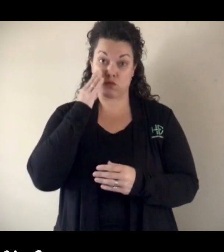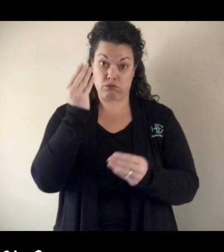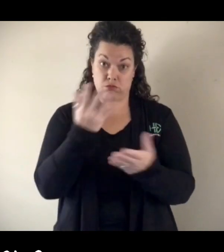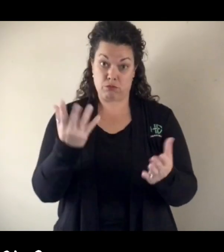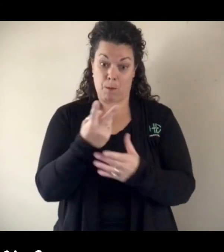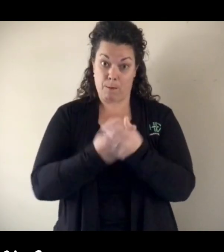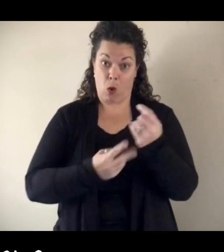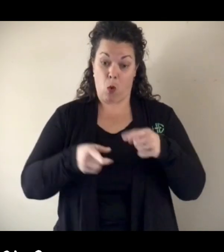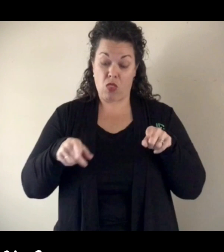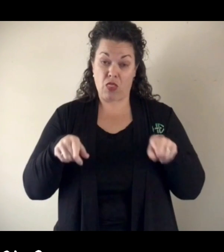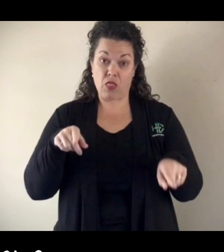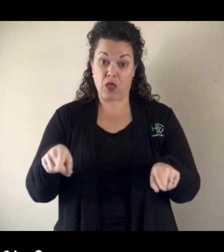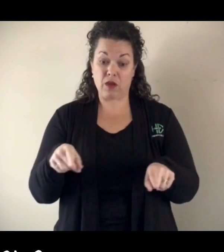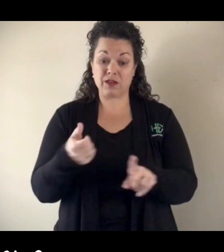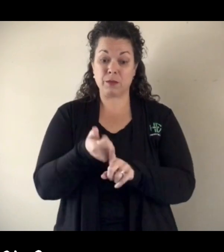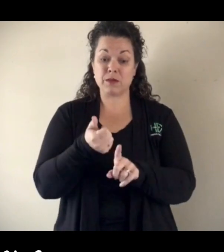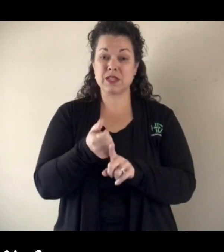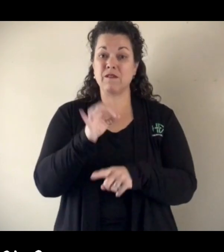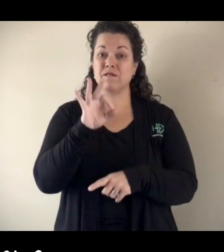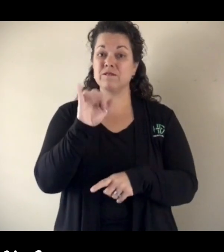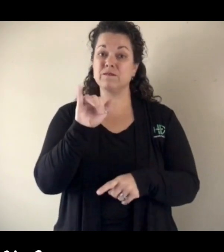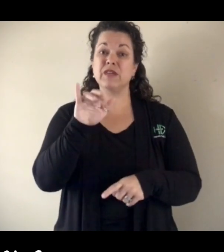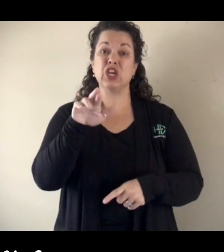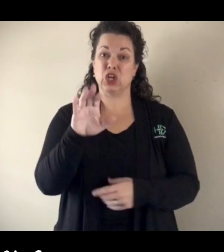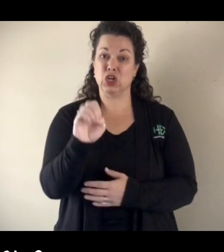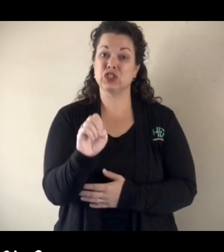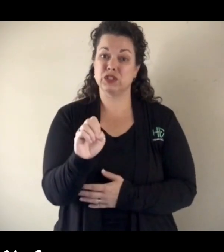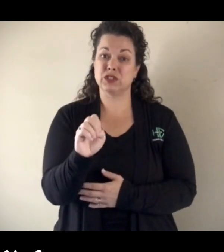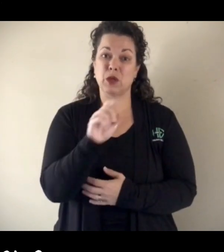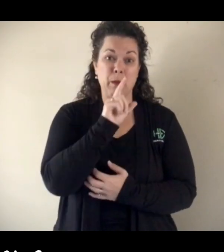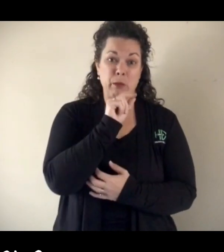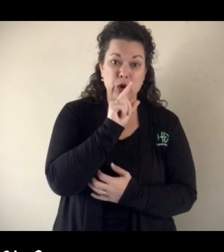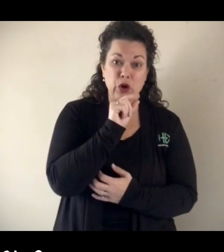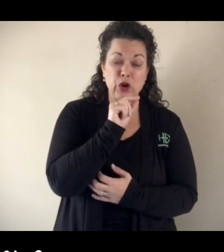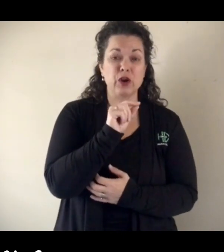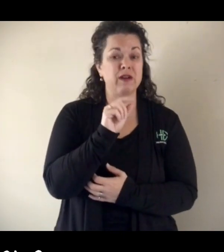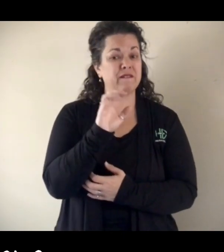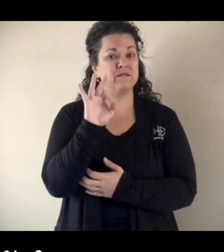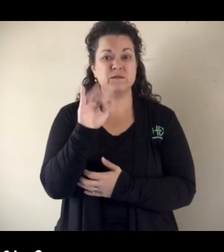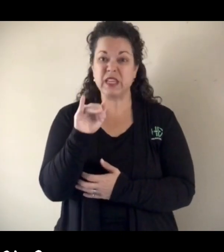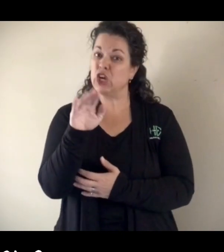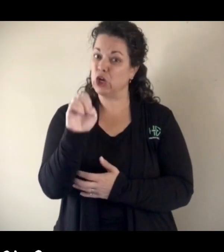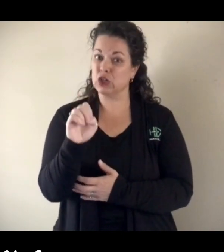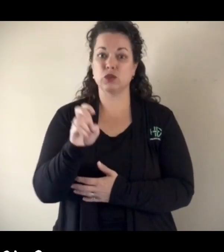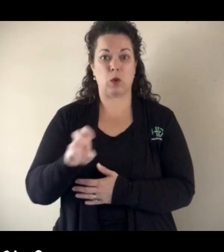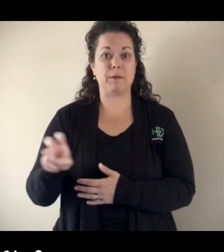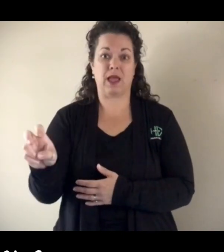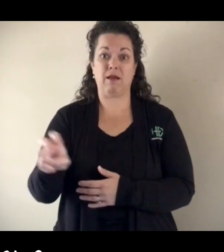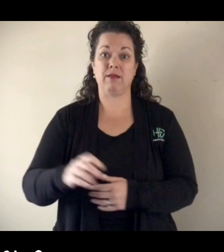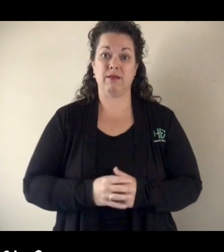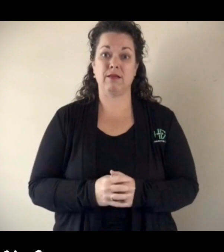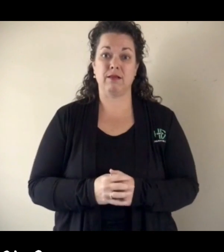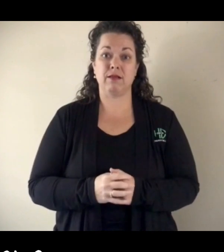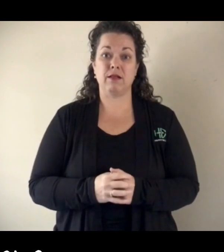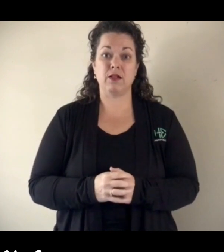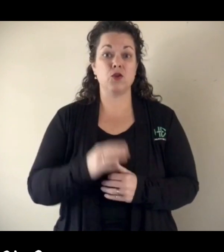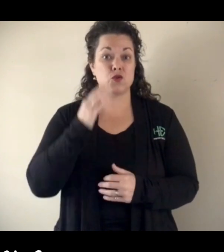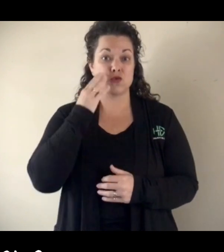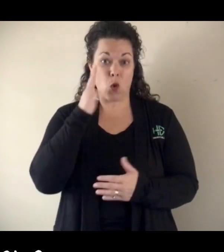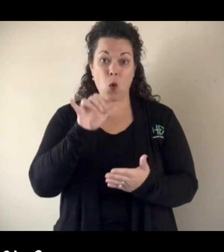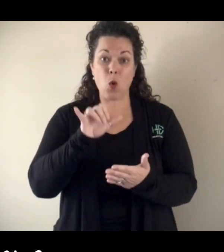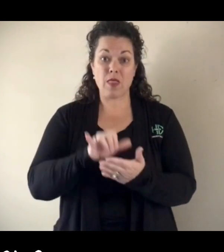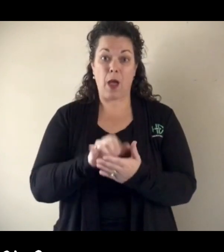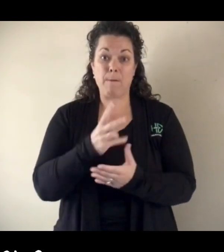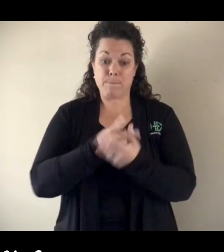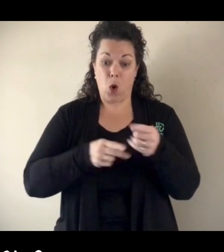rattlesnake is that they are fierce bird, a fierce bird, a fierce reptile. And we